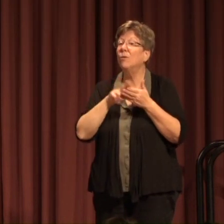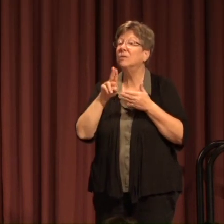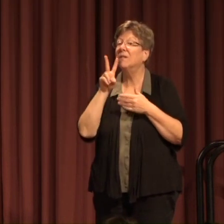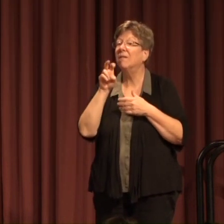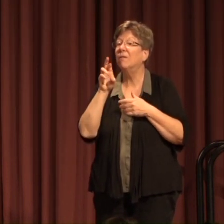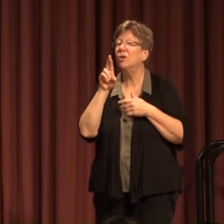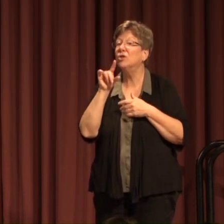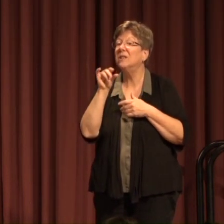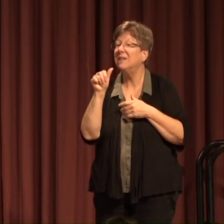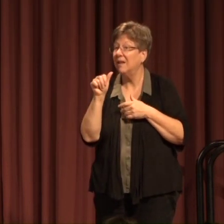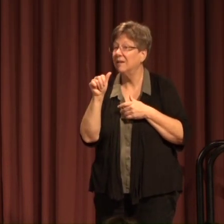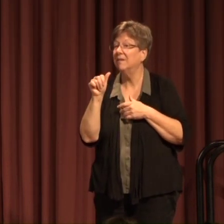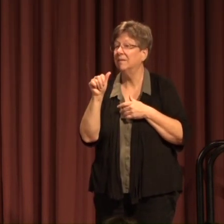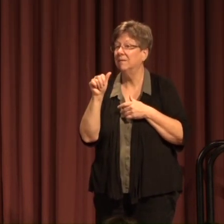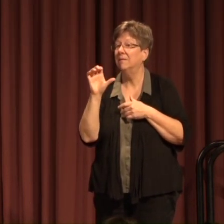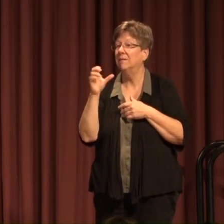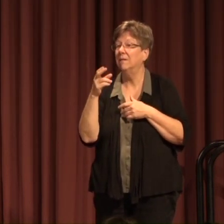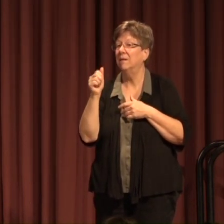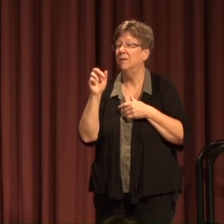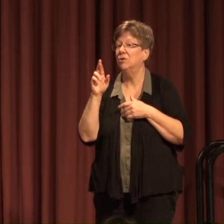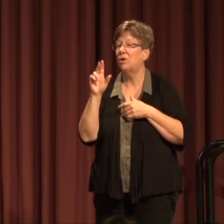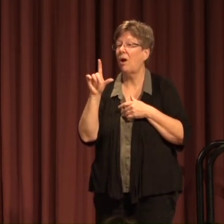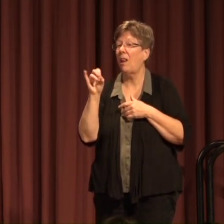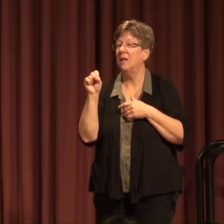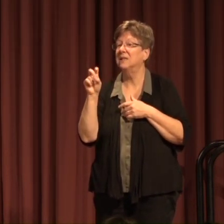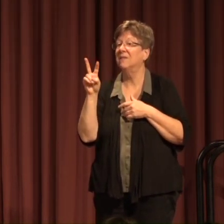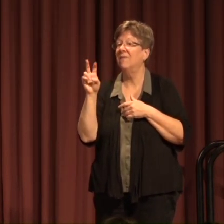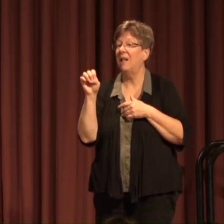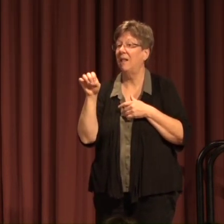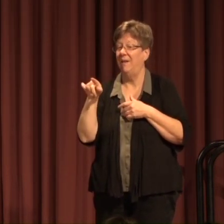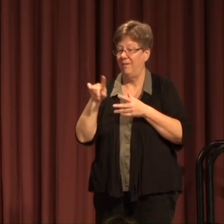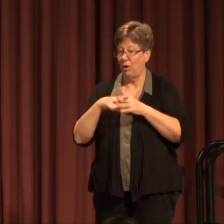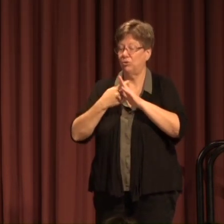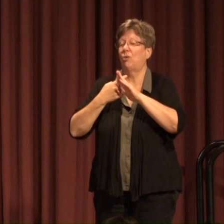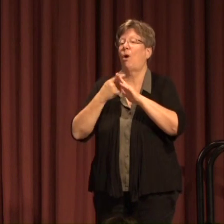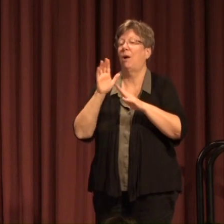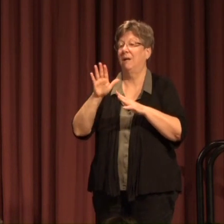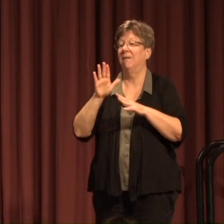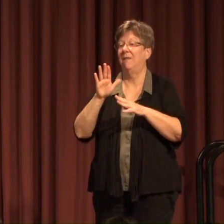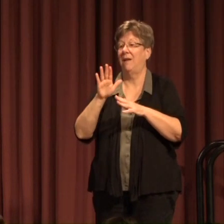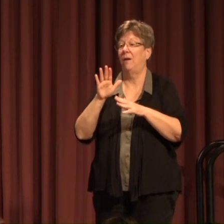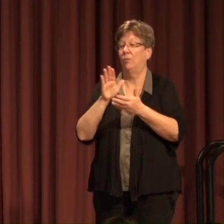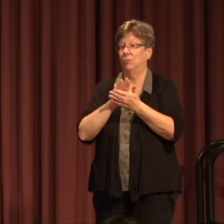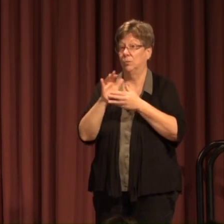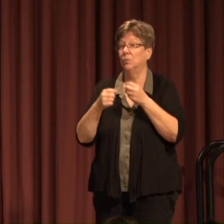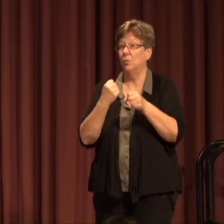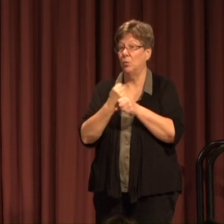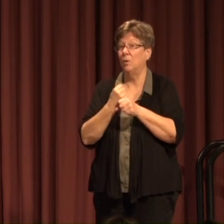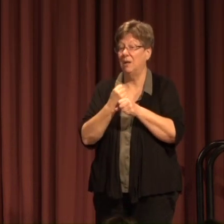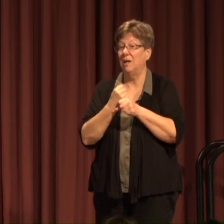In Charlottesville Who are starting their academic year Under